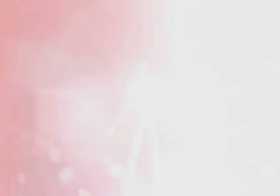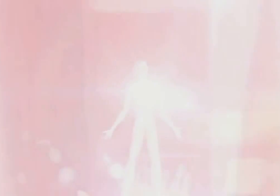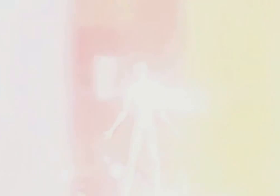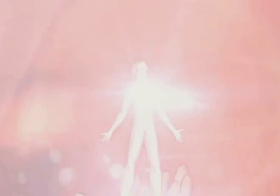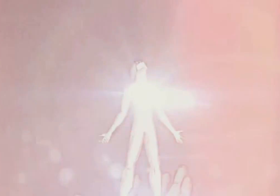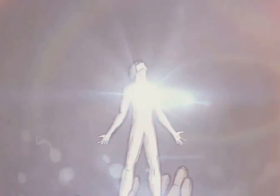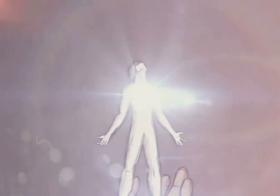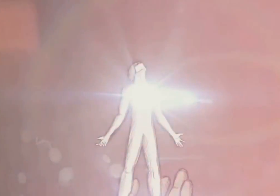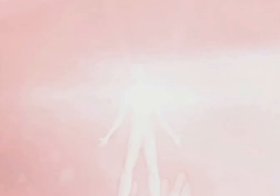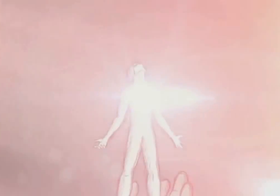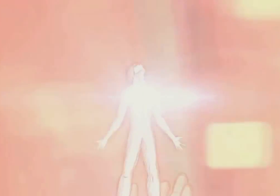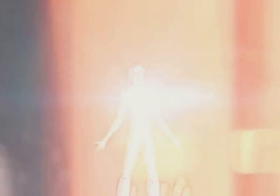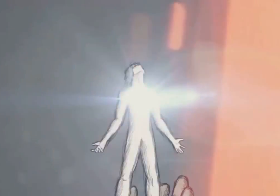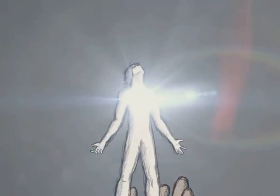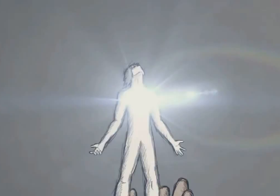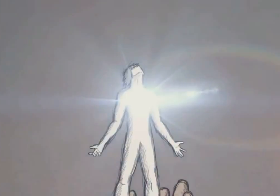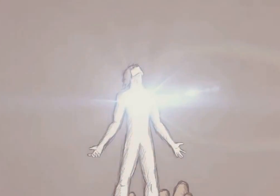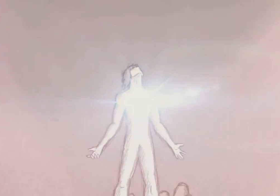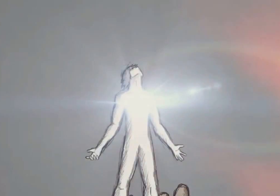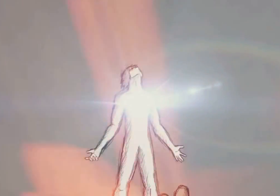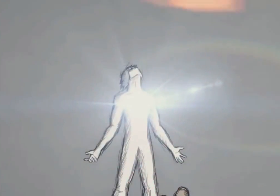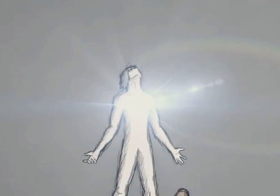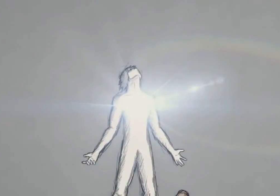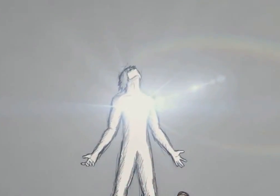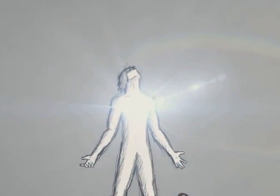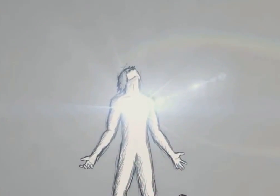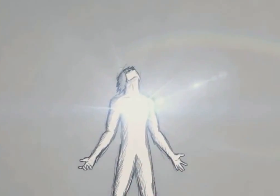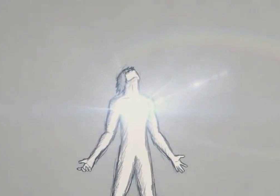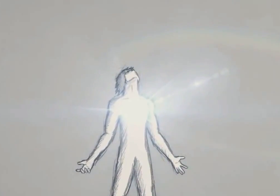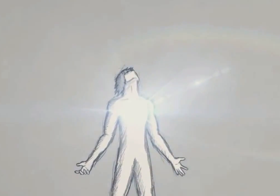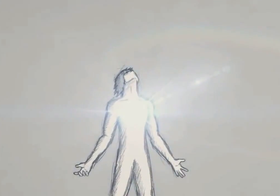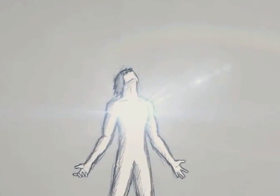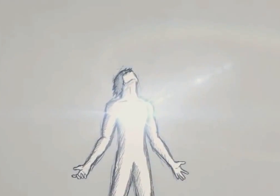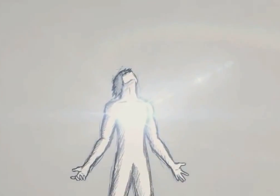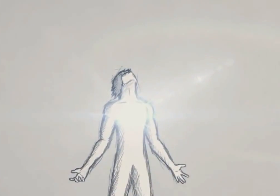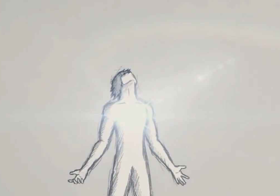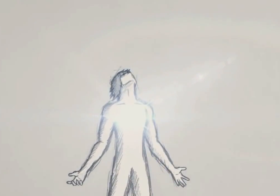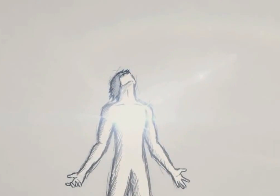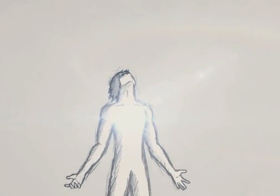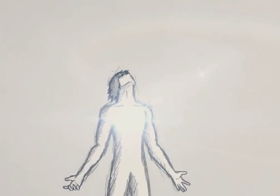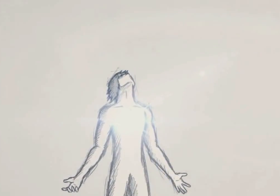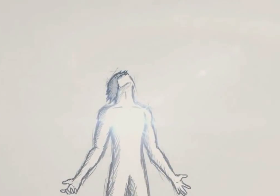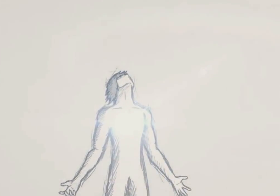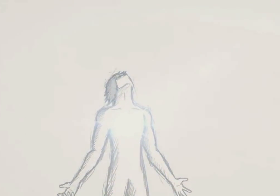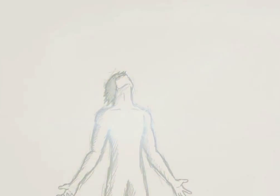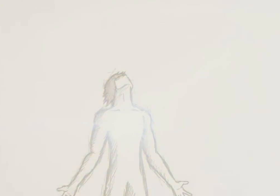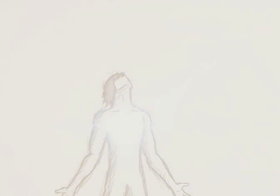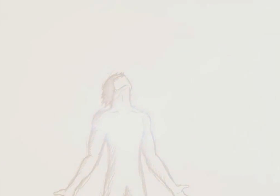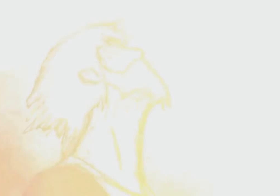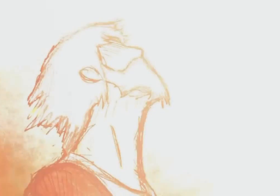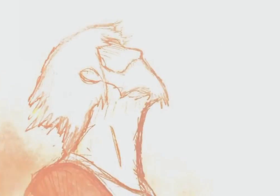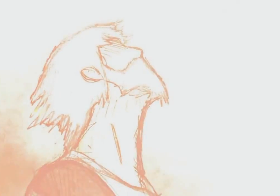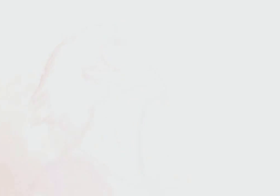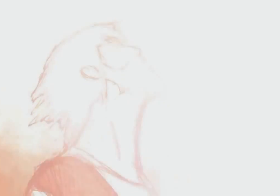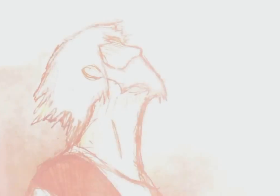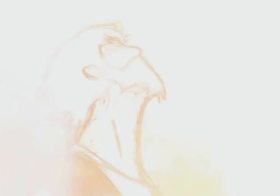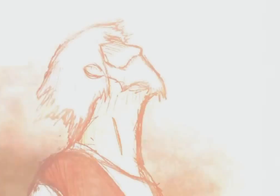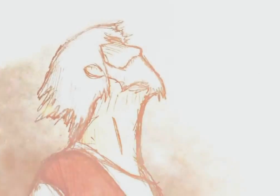of the salmon's life cycle. Therefore, it is ever a constant and intense fight to be loyal to